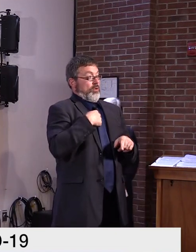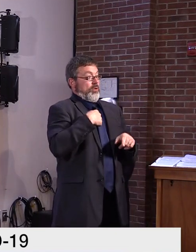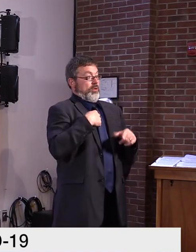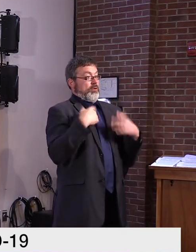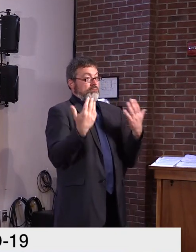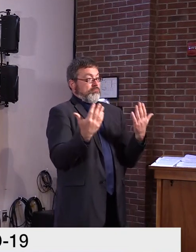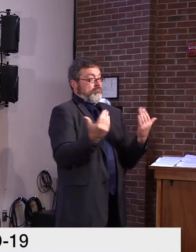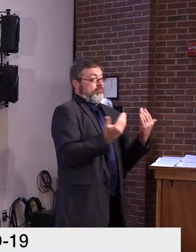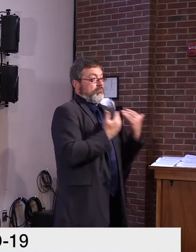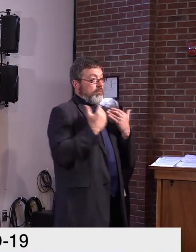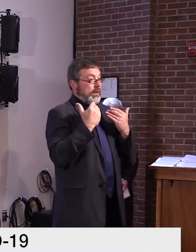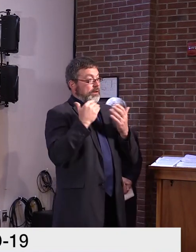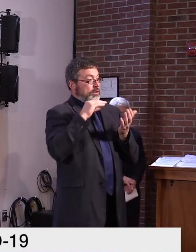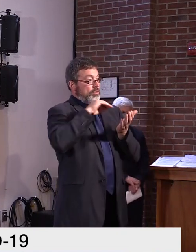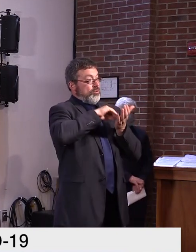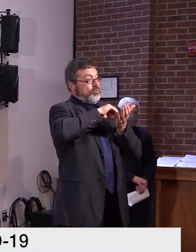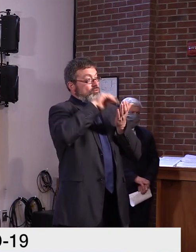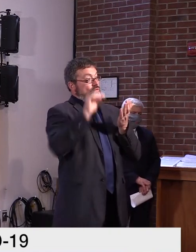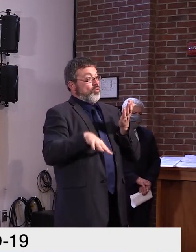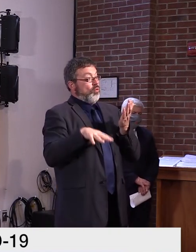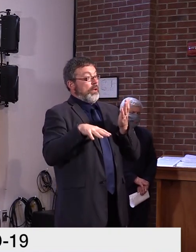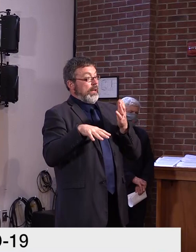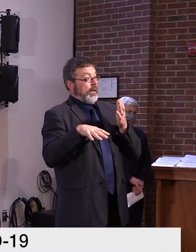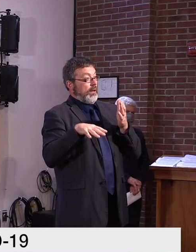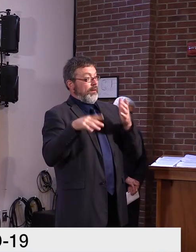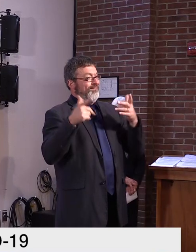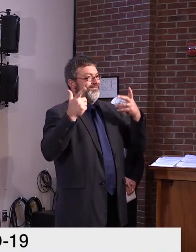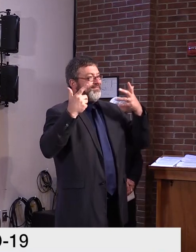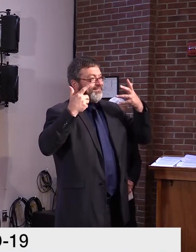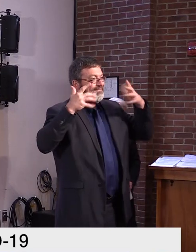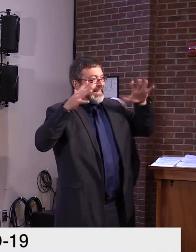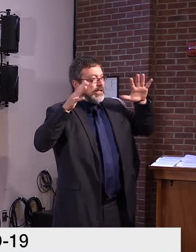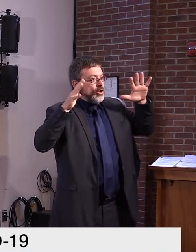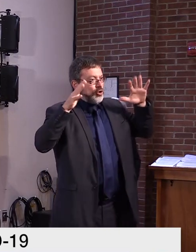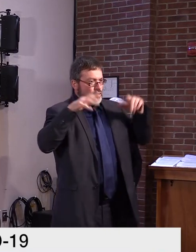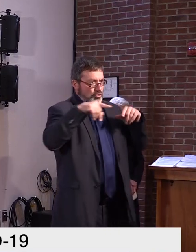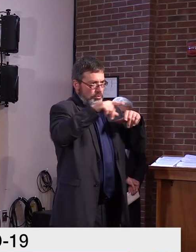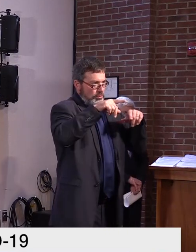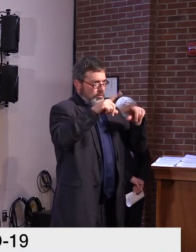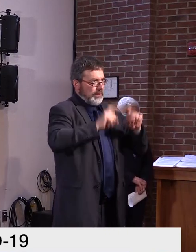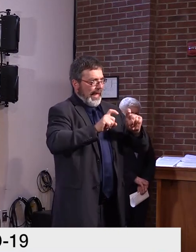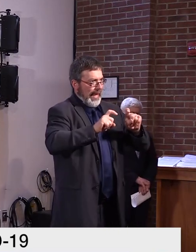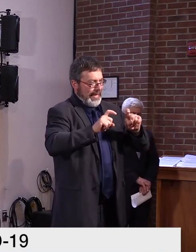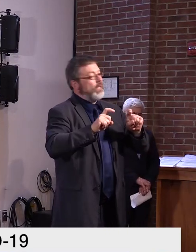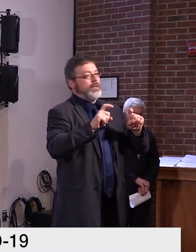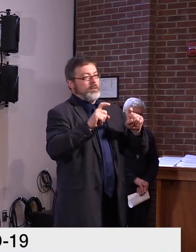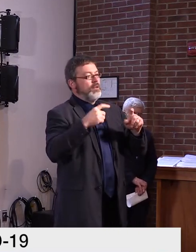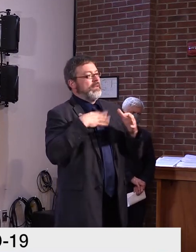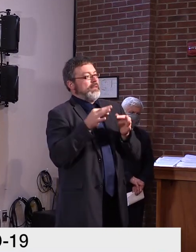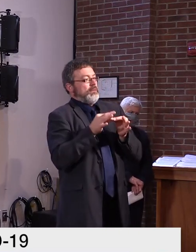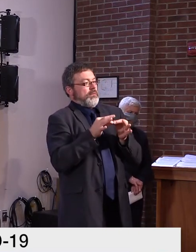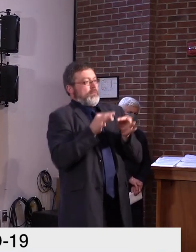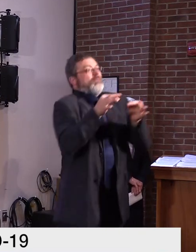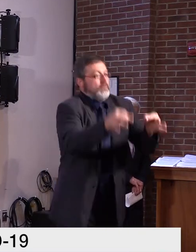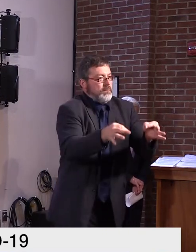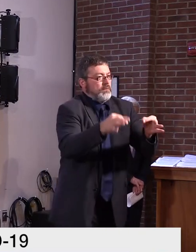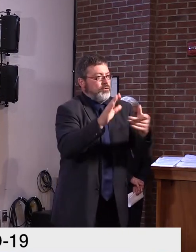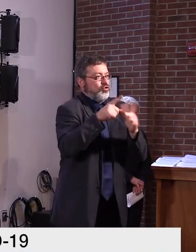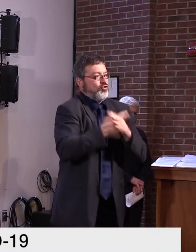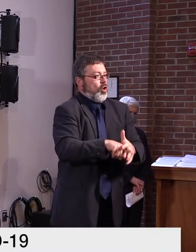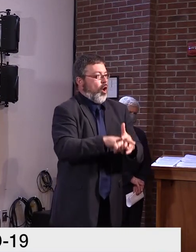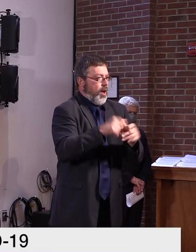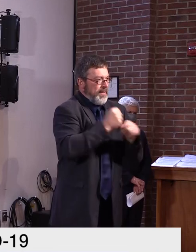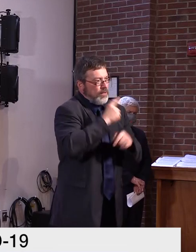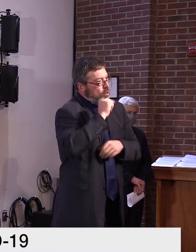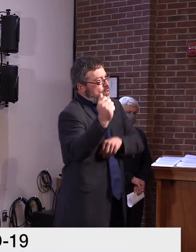have faded in the start of their operations. um, Norwich, for example, brought in 500 students from